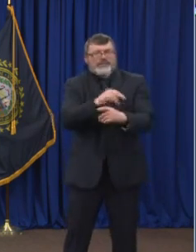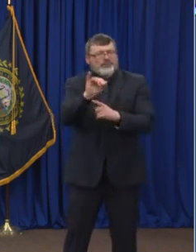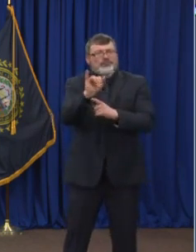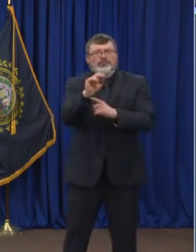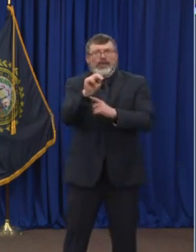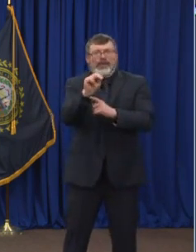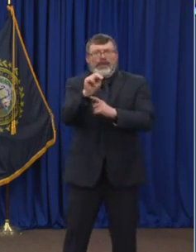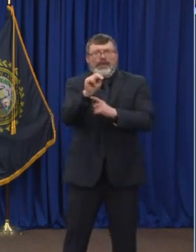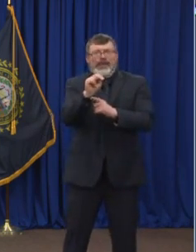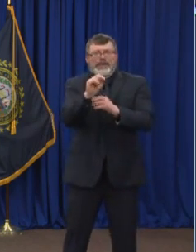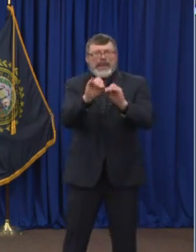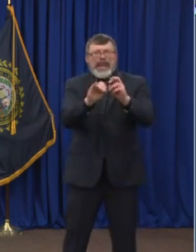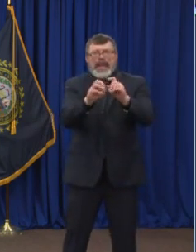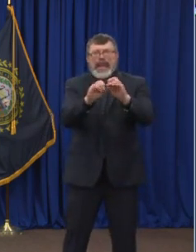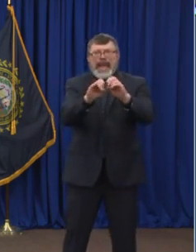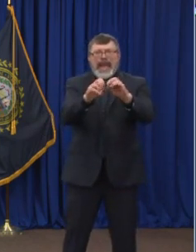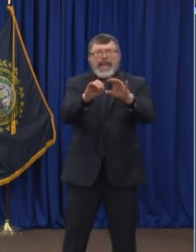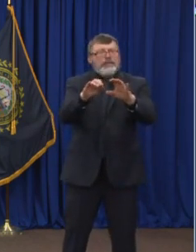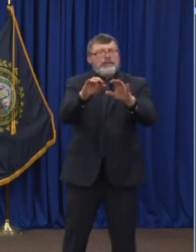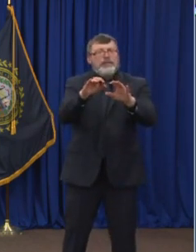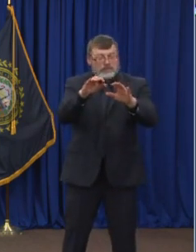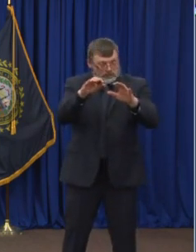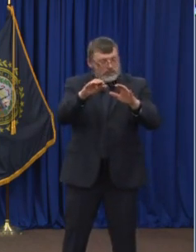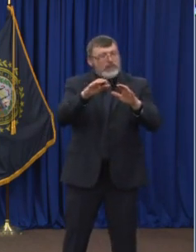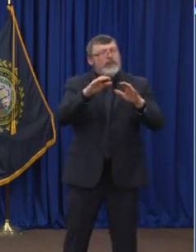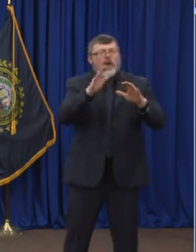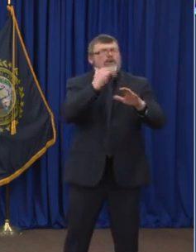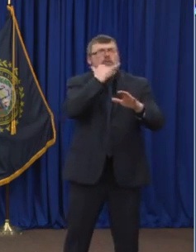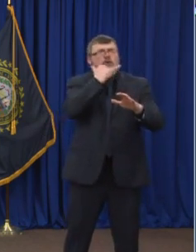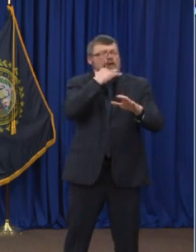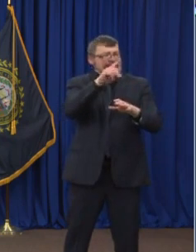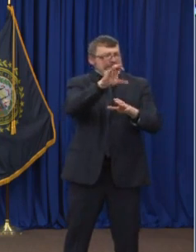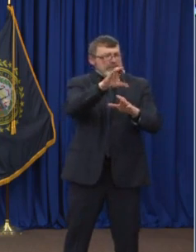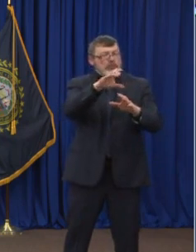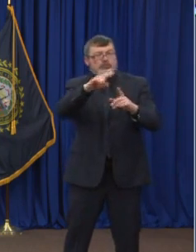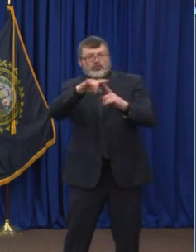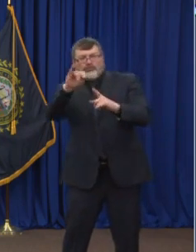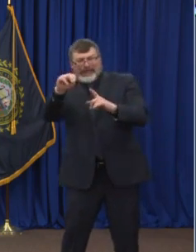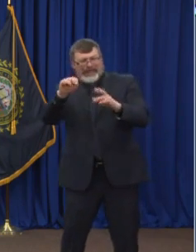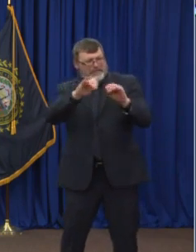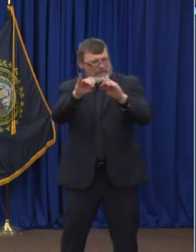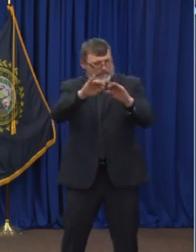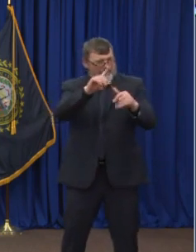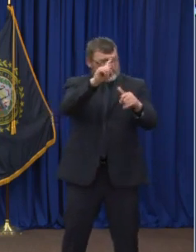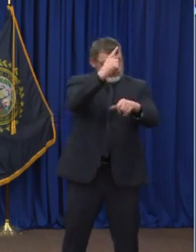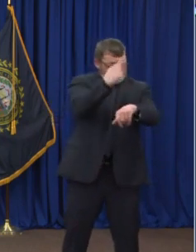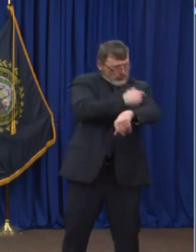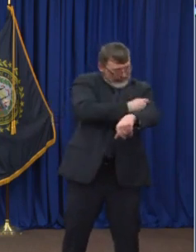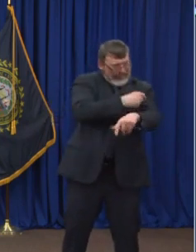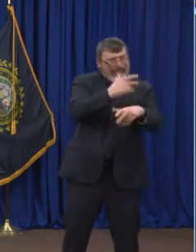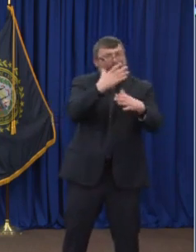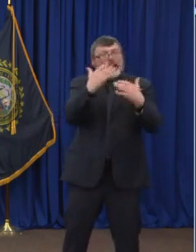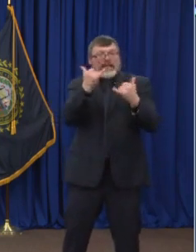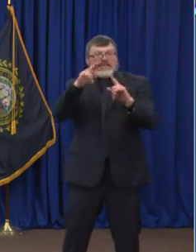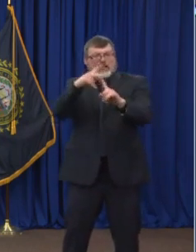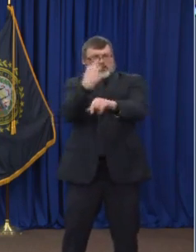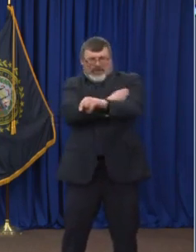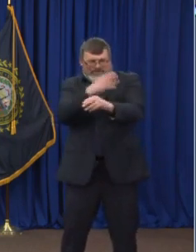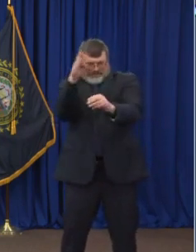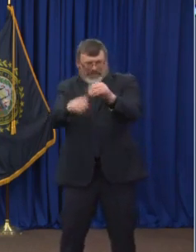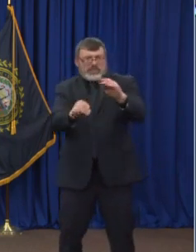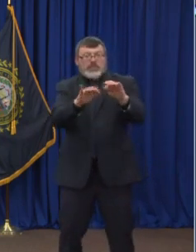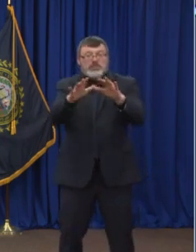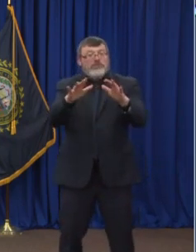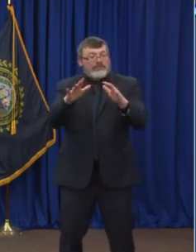second vaccination, which is a really, really great sign. And within the next couple of weeks that that program will kind of go through their third